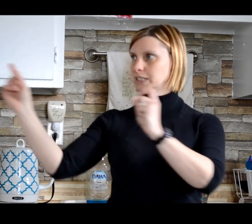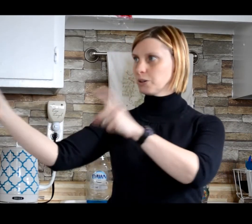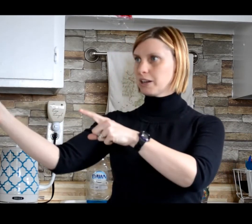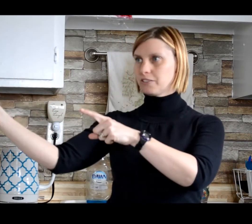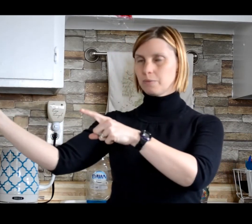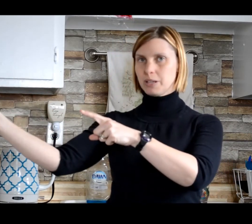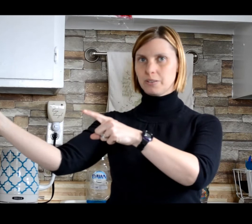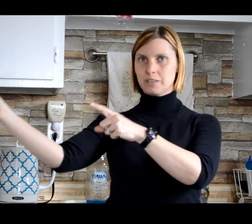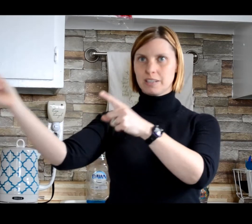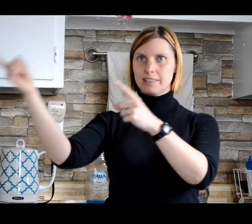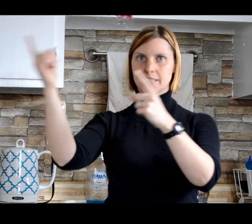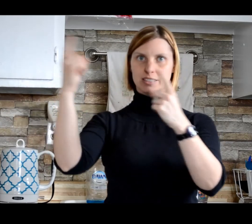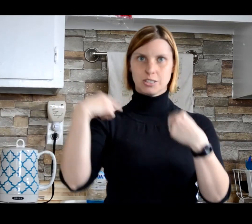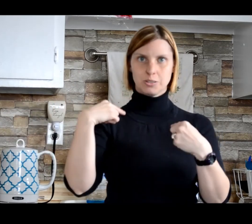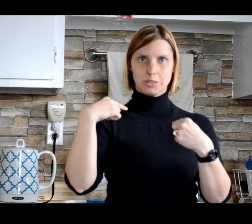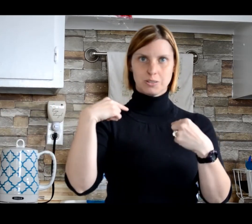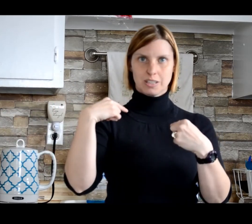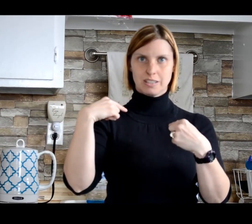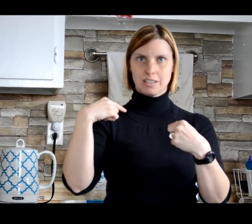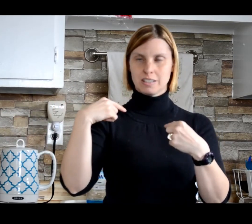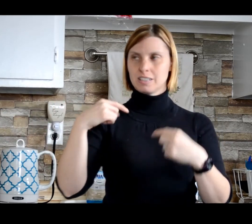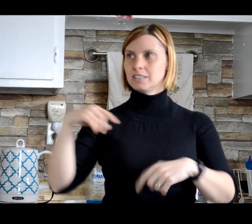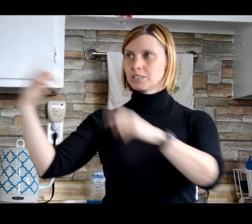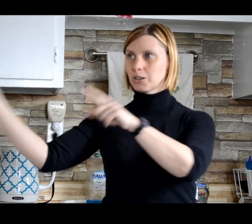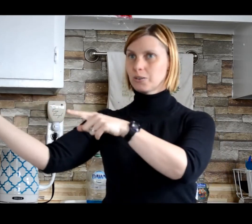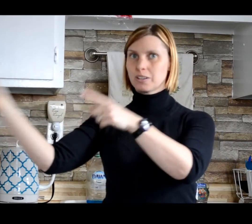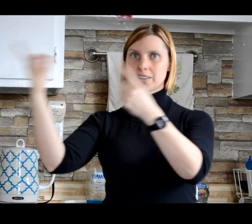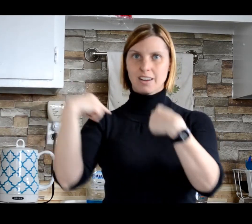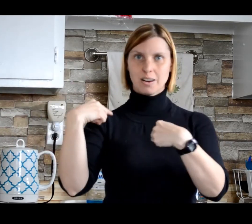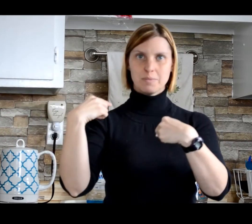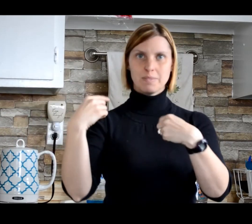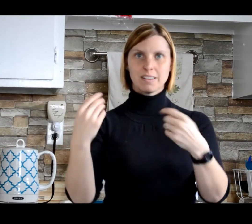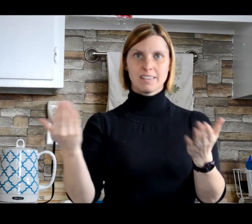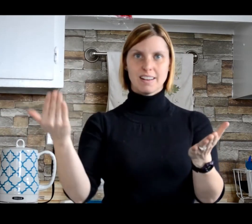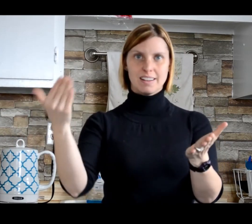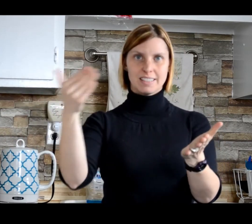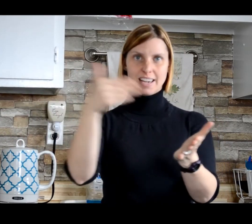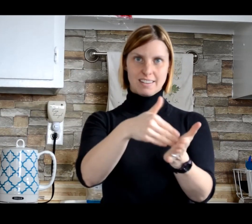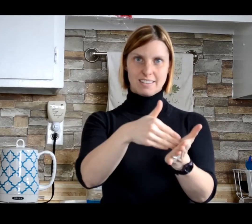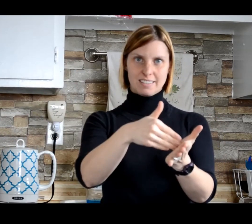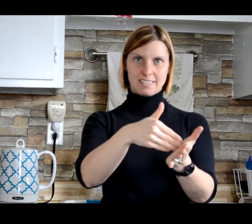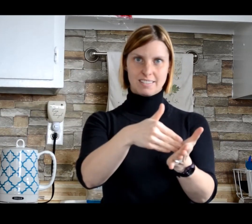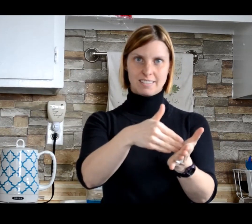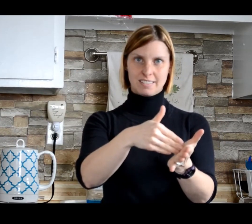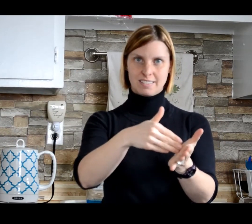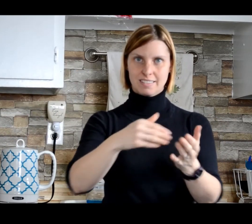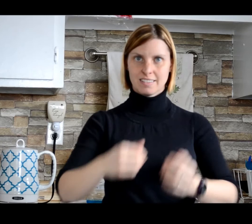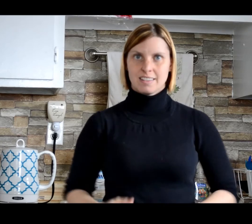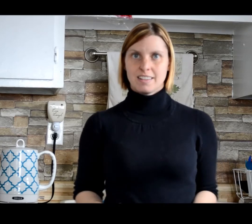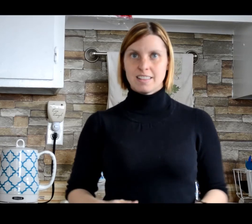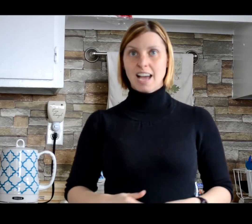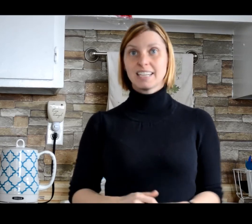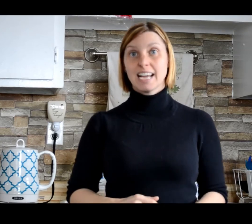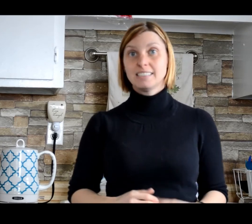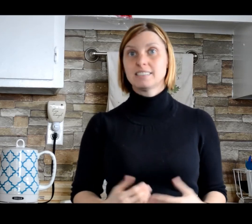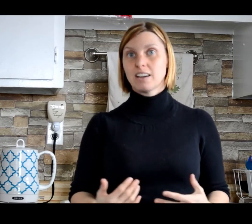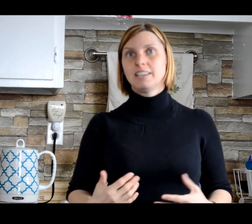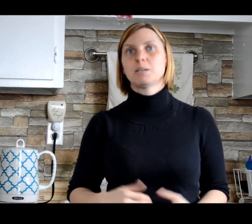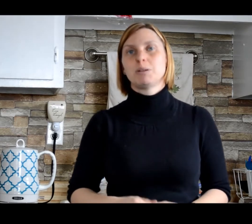away from you and then to you. So come again. That again sign can be